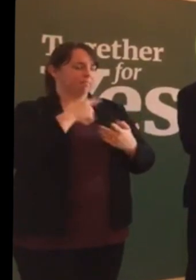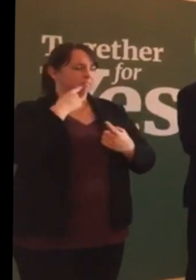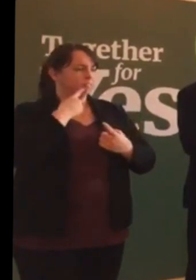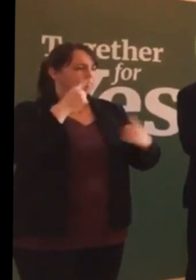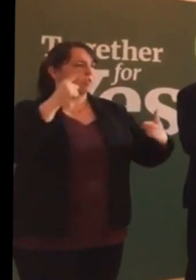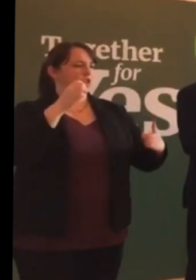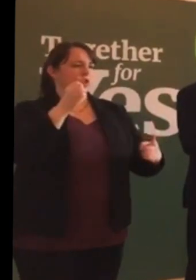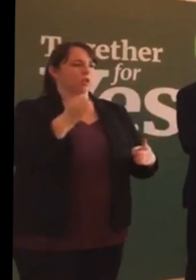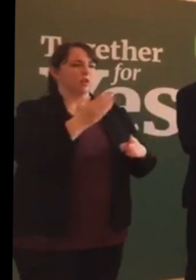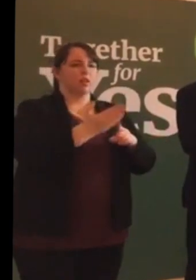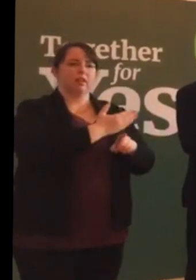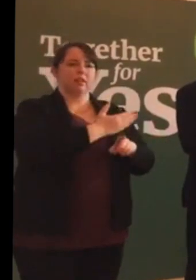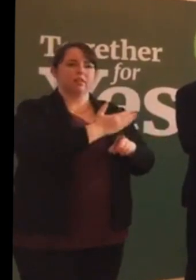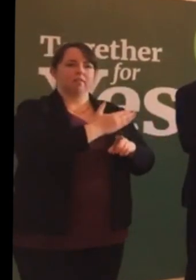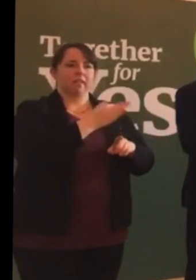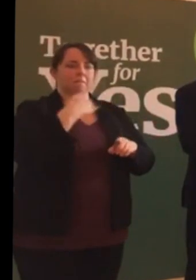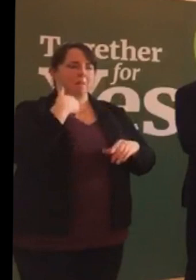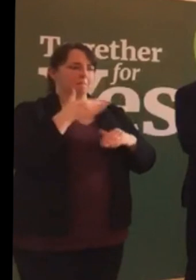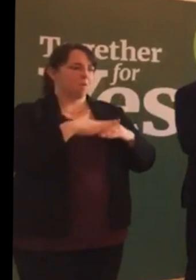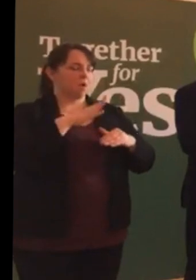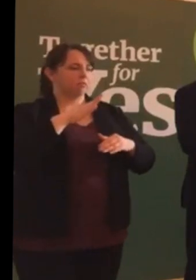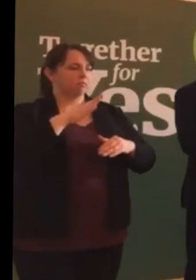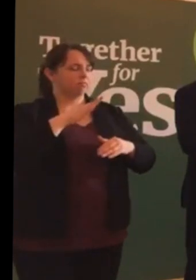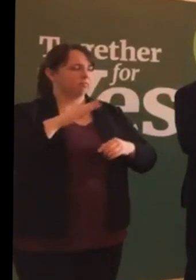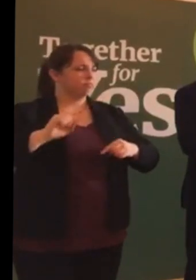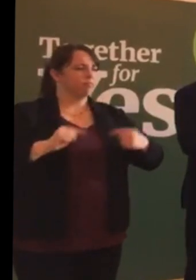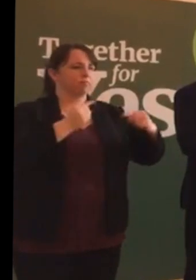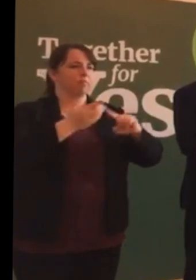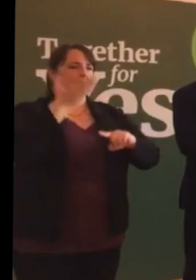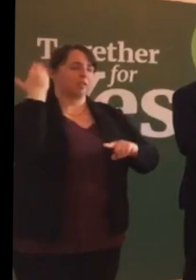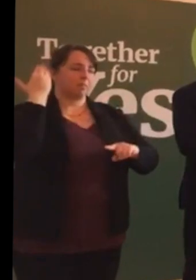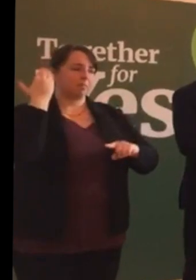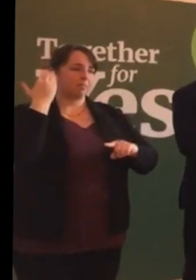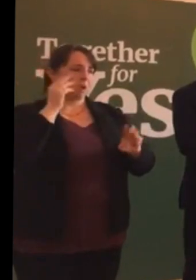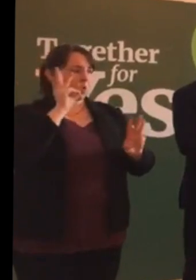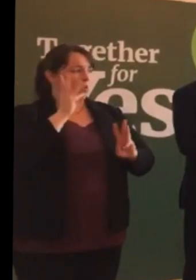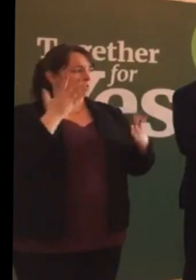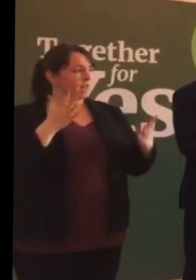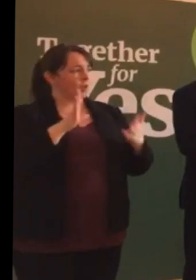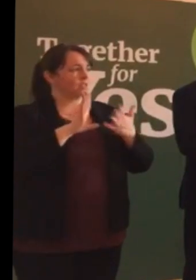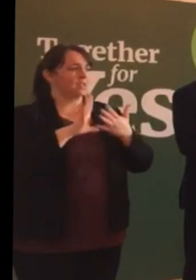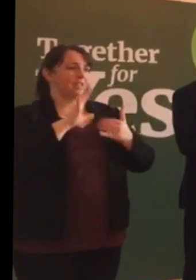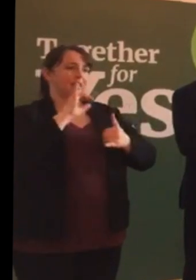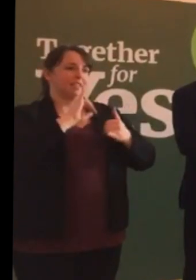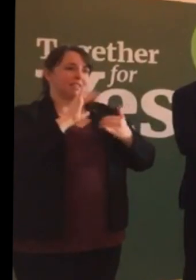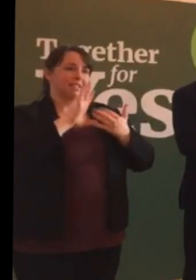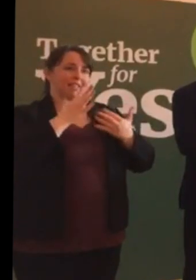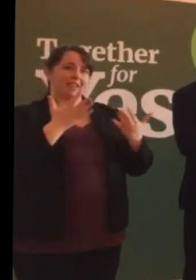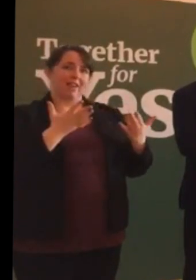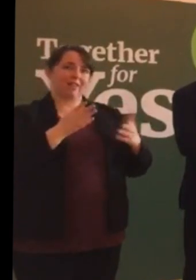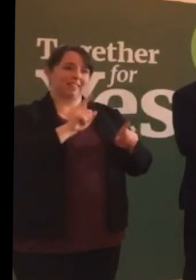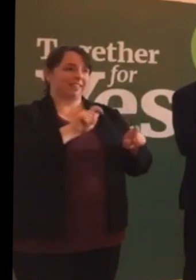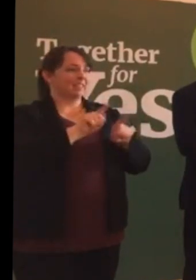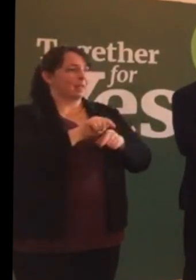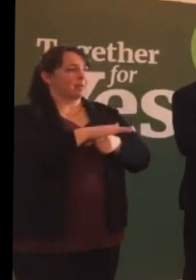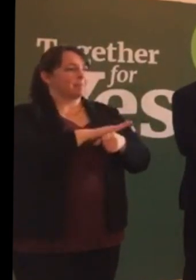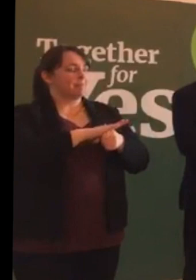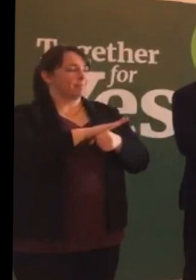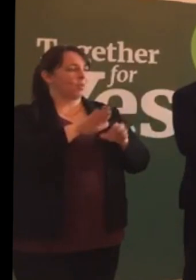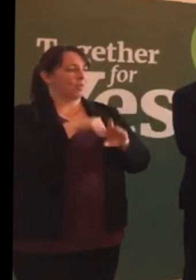out there. Would we be where we are now, 10 years ago, 15 years ago?